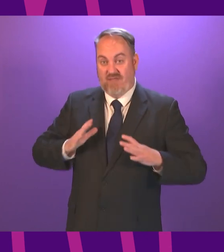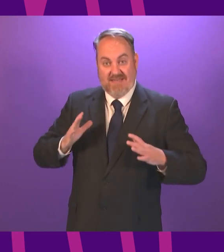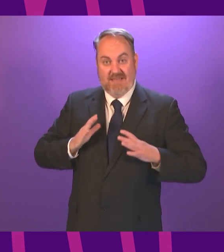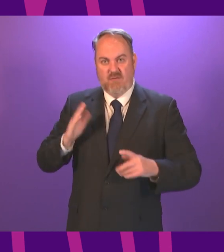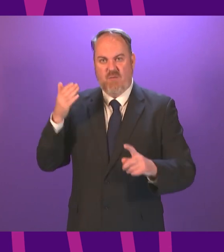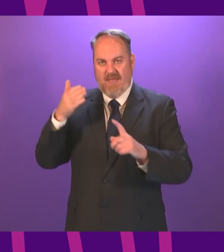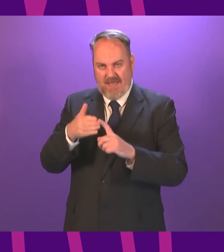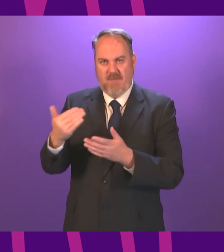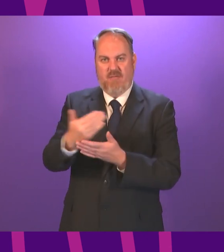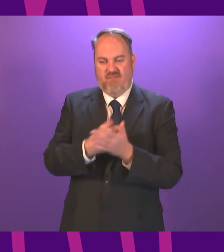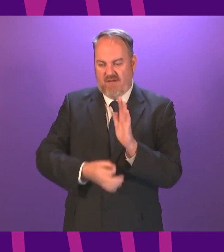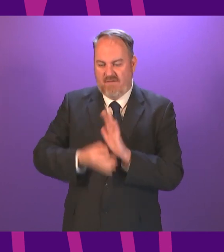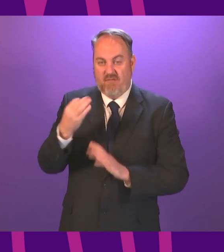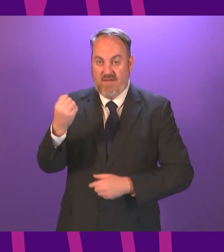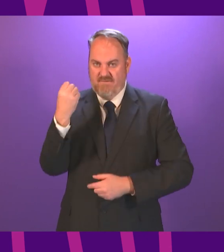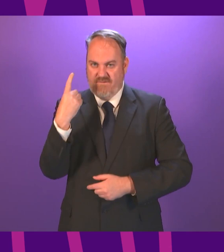first thank you thank